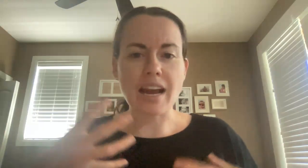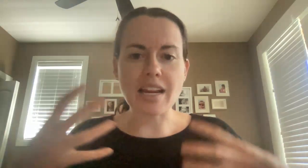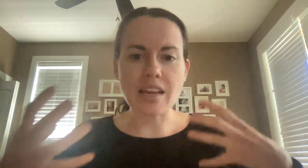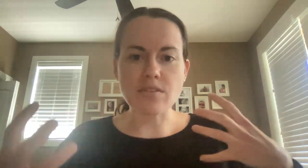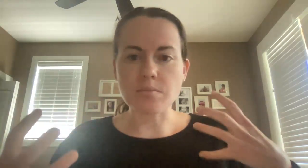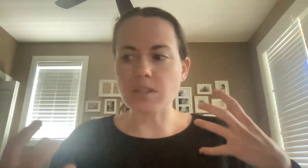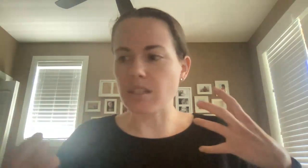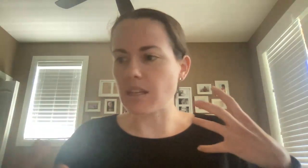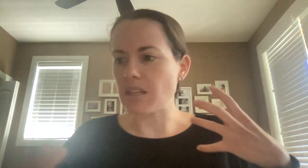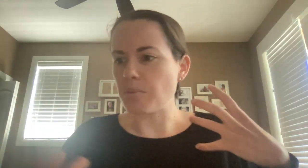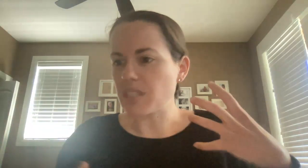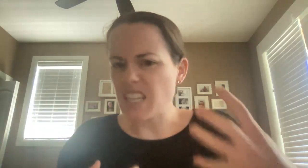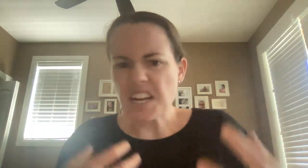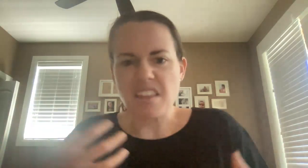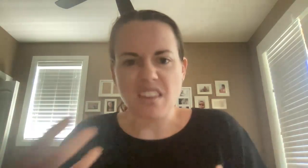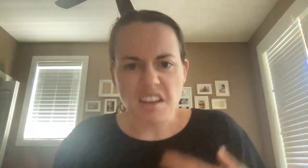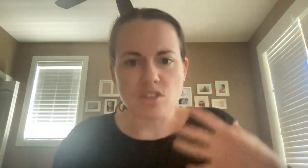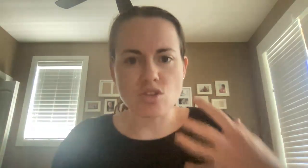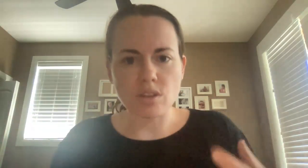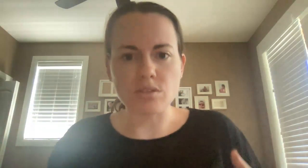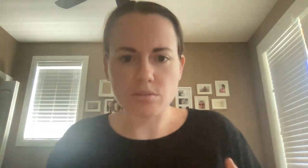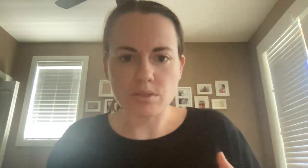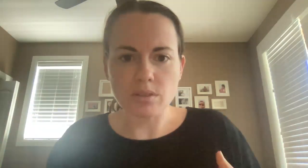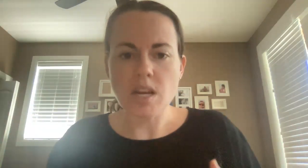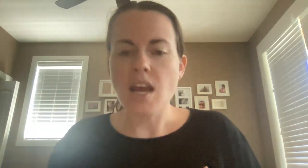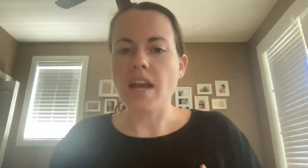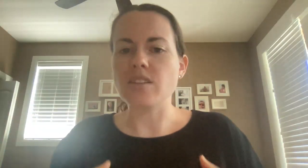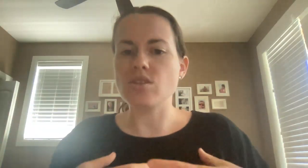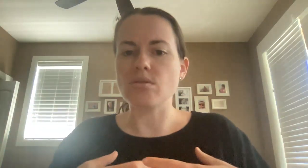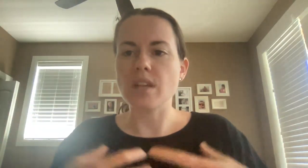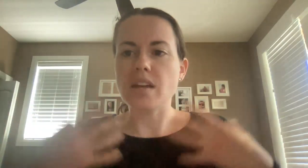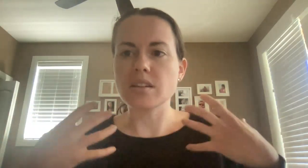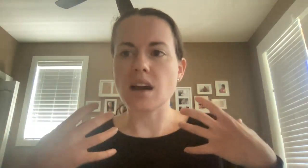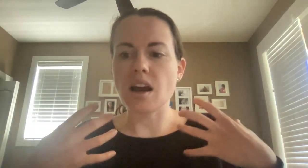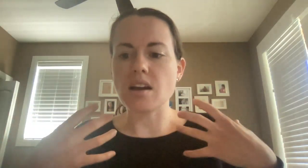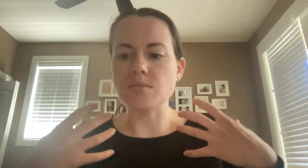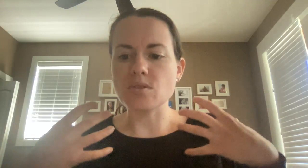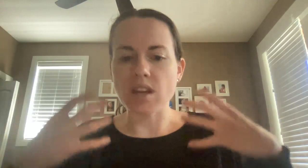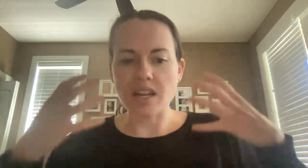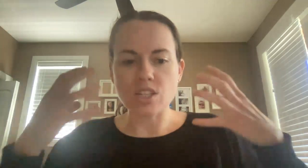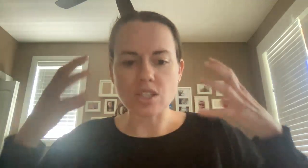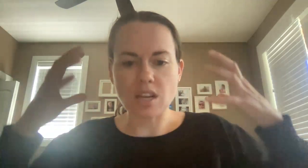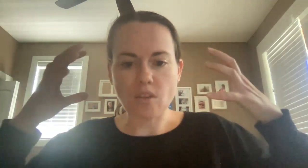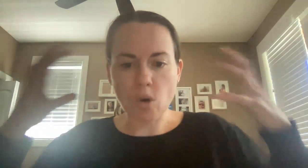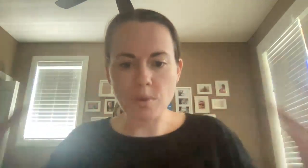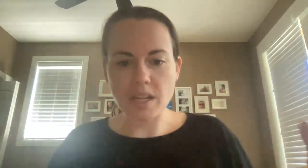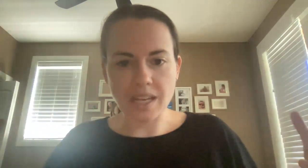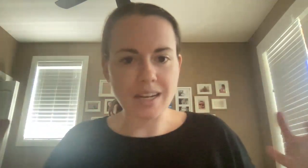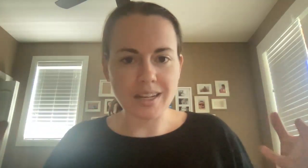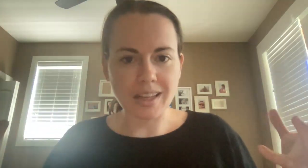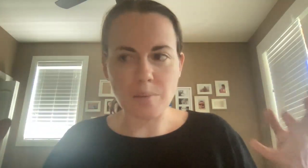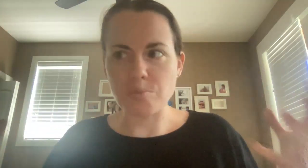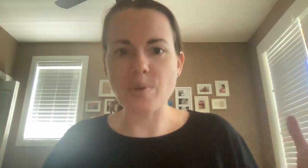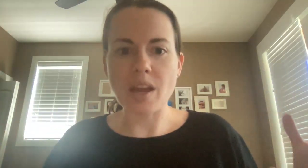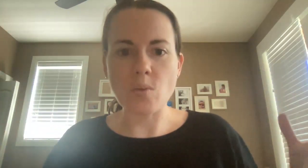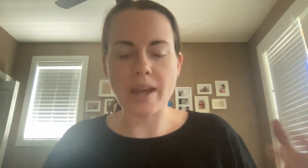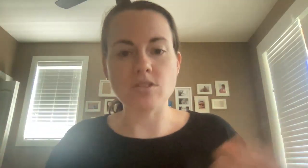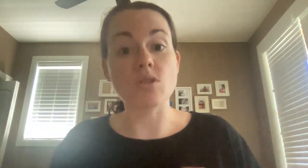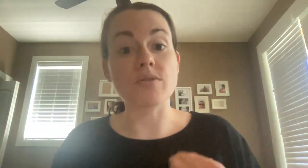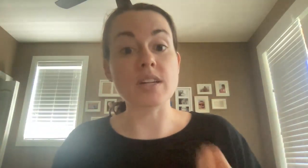And kind of give them the ability to kind of think and struggle through. And so then you can kind of just kind of open it in like a big way. So for